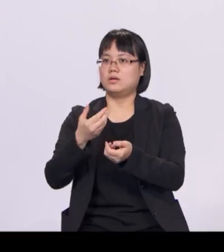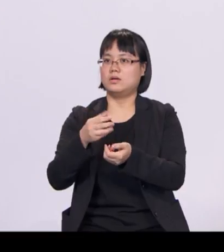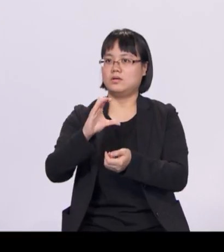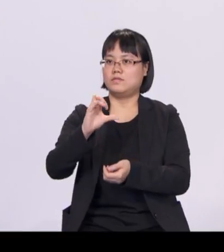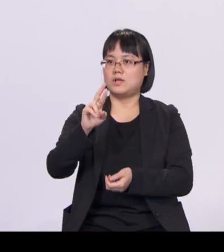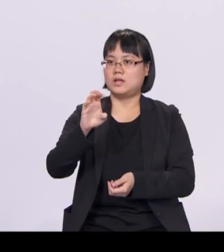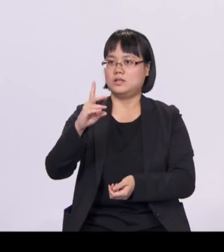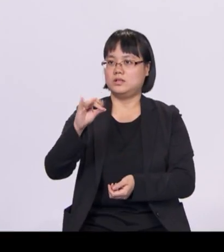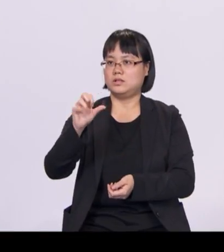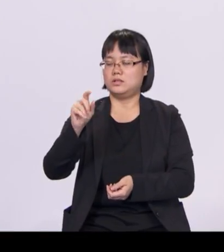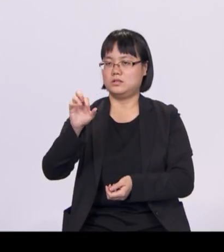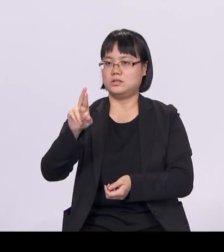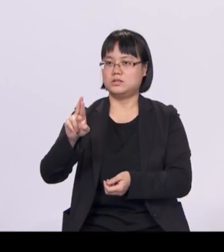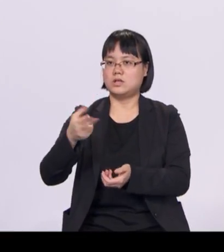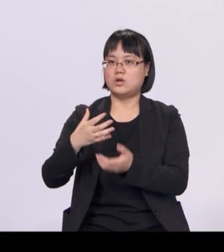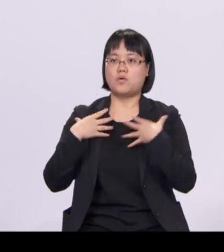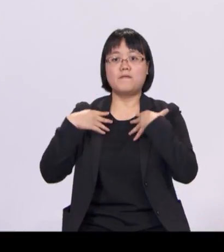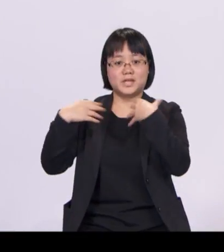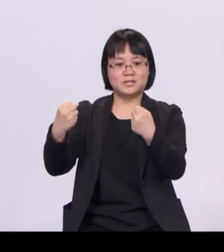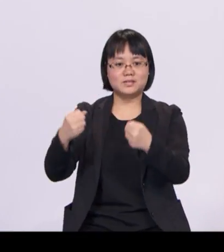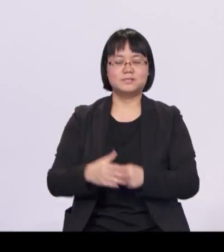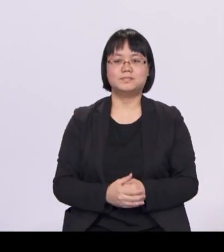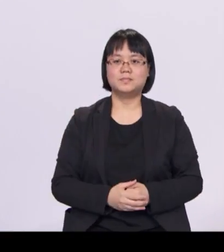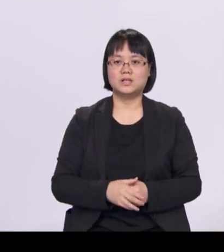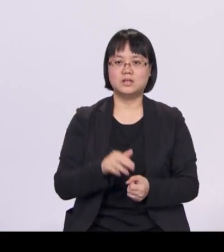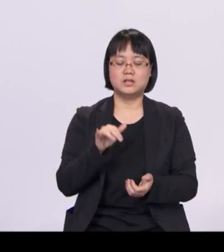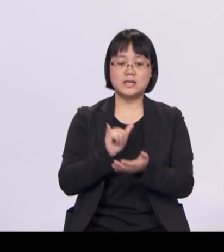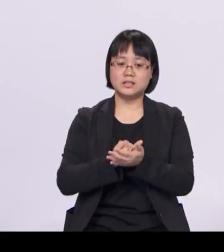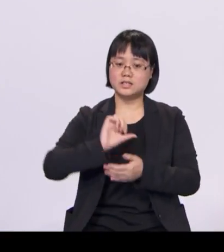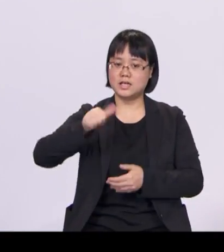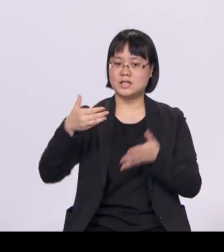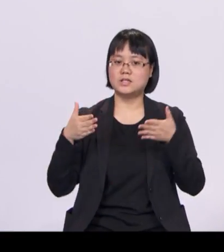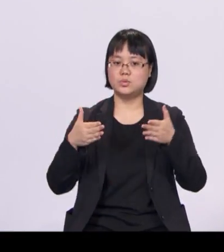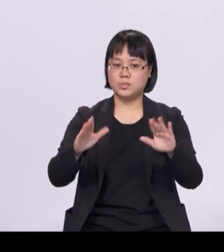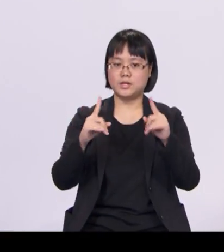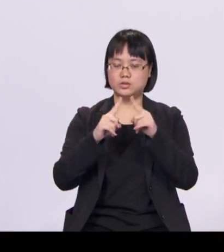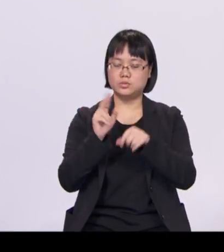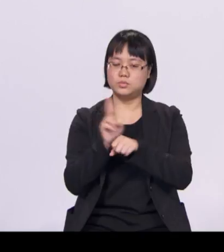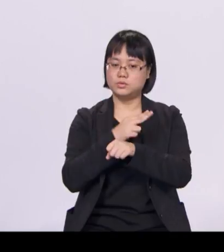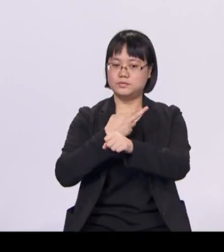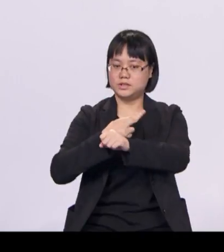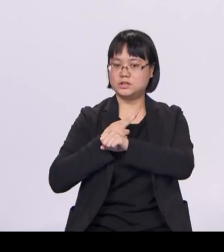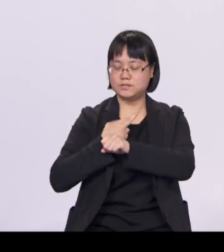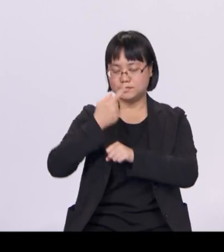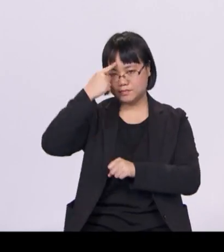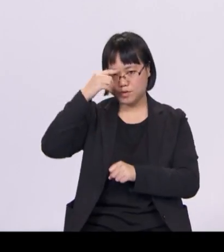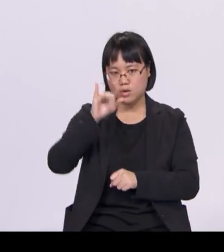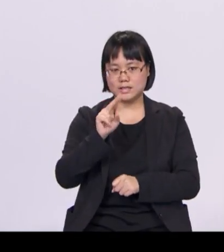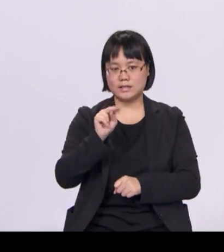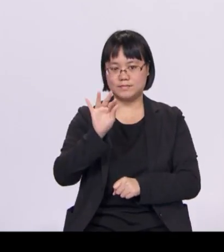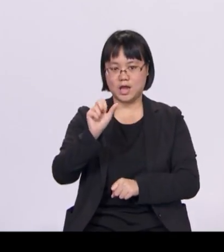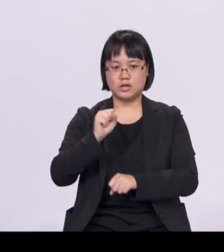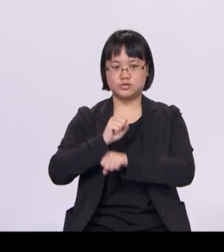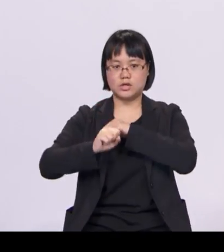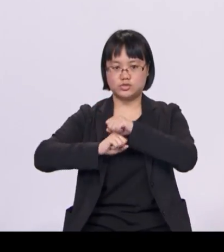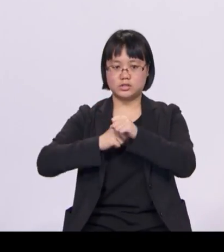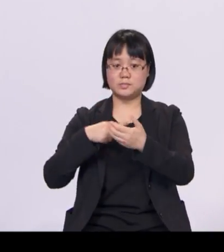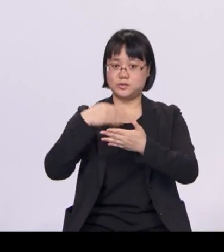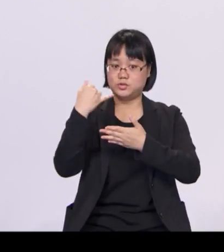way to use the strength of our reserves to back our infrastructure projects, without drawing directly on the